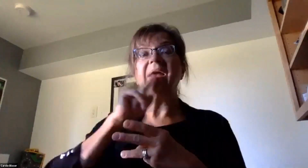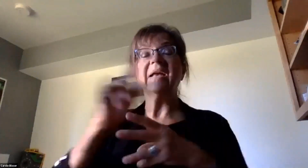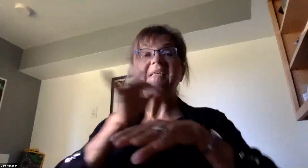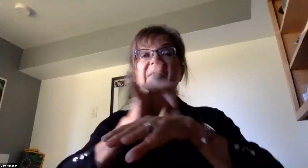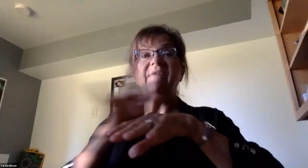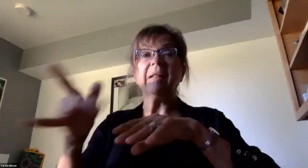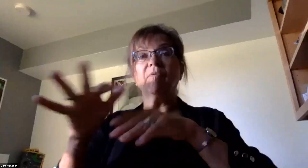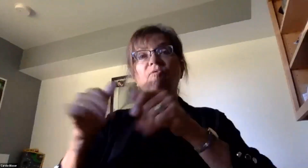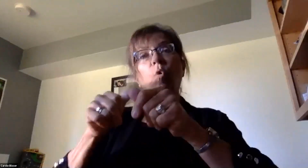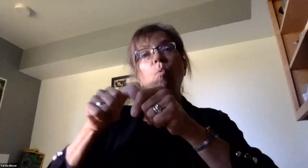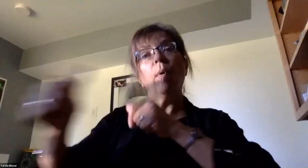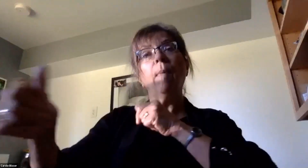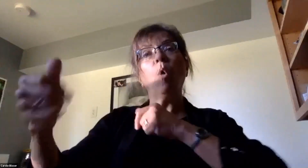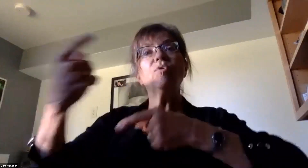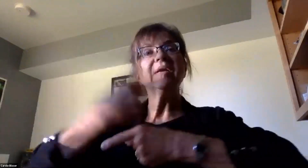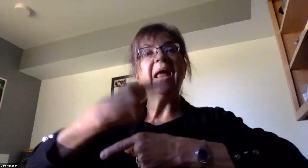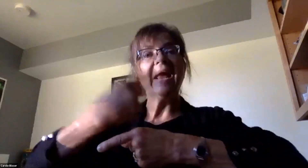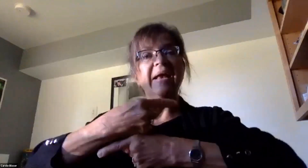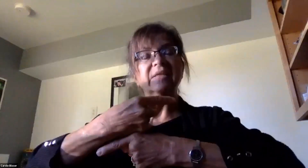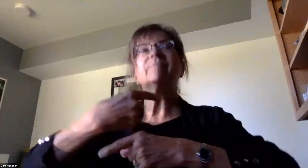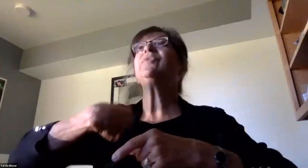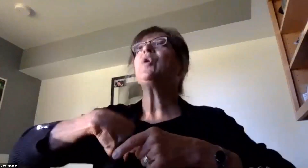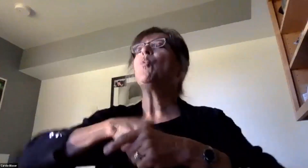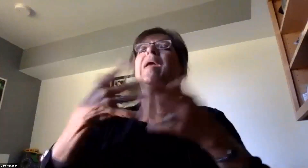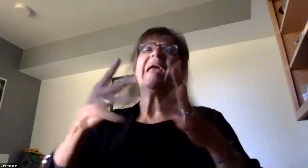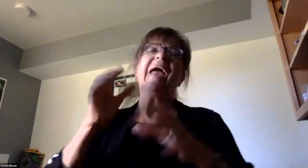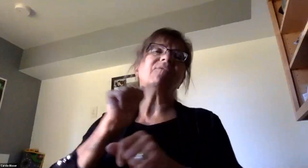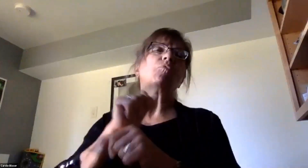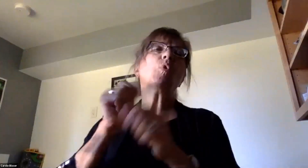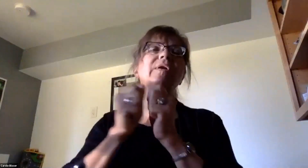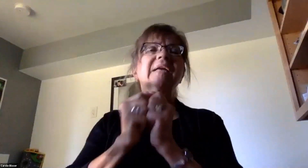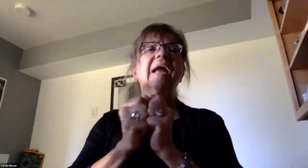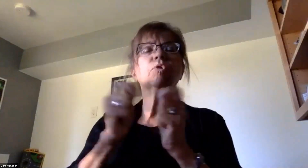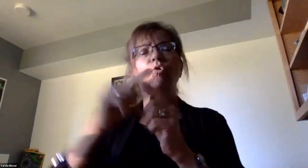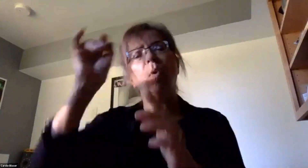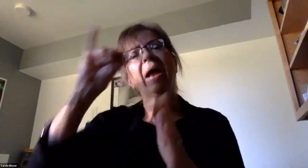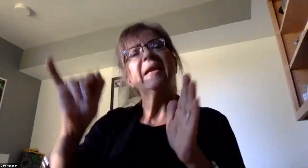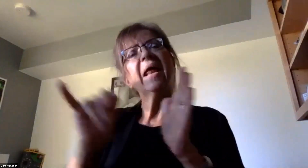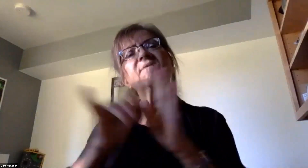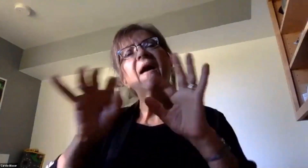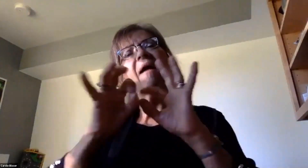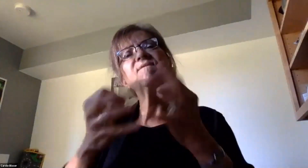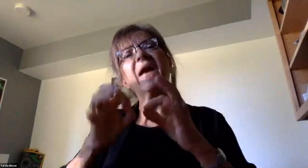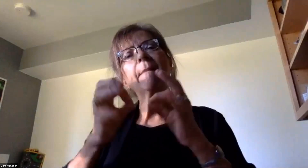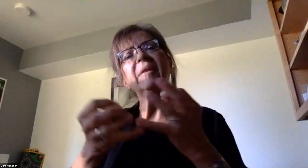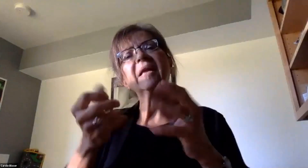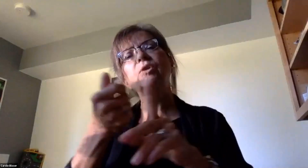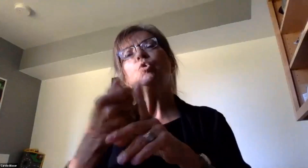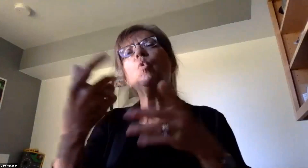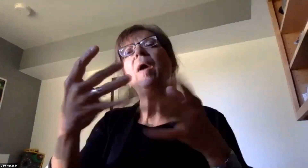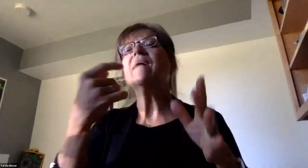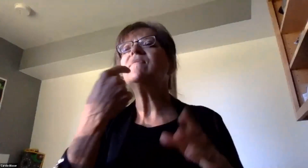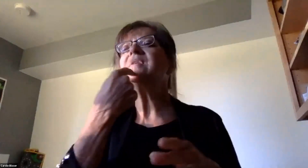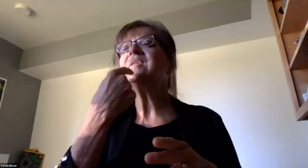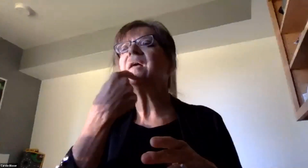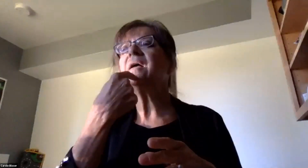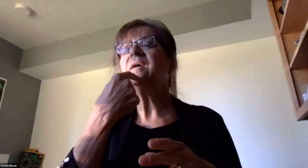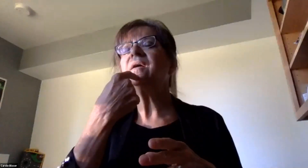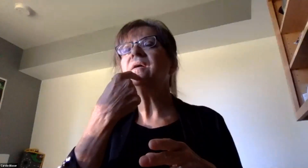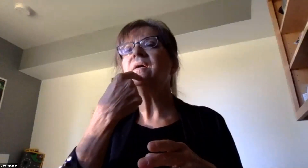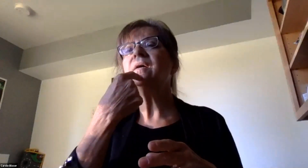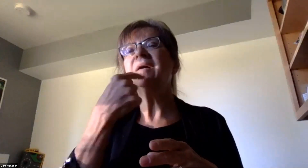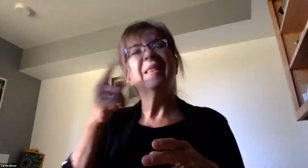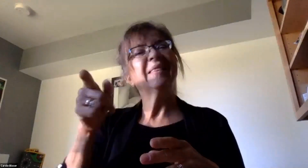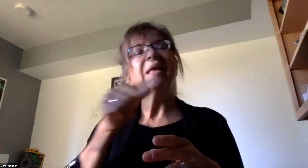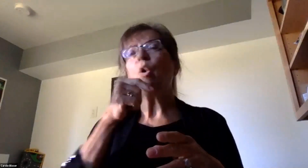days? We have worked as a district to identify families who have indicated on the enrollment intent form that